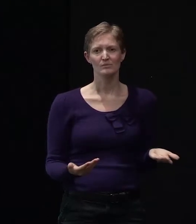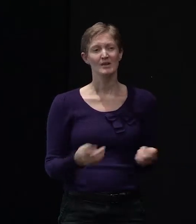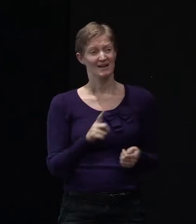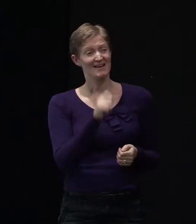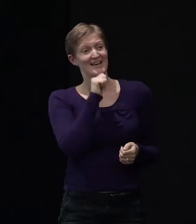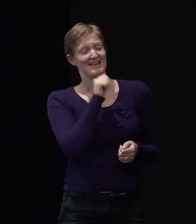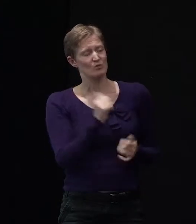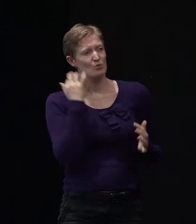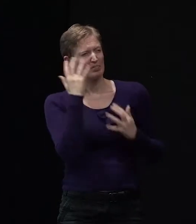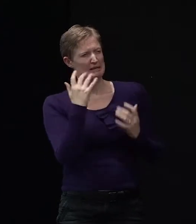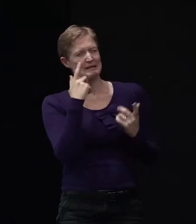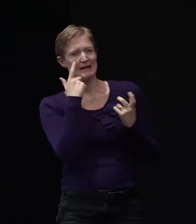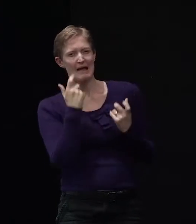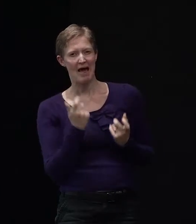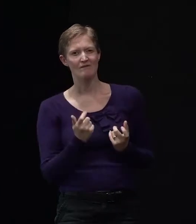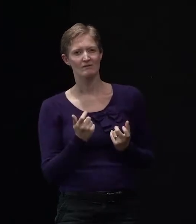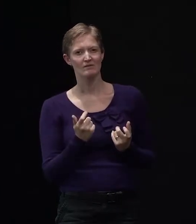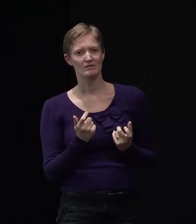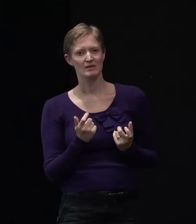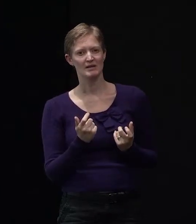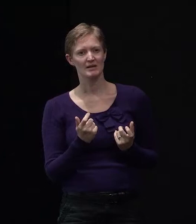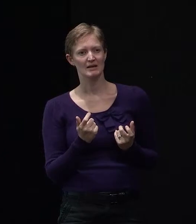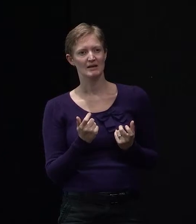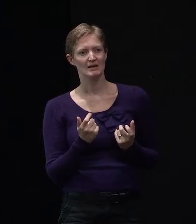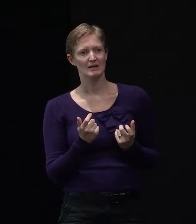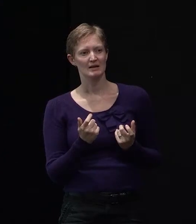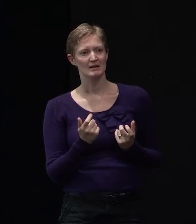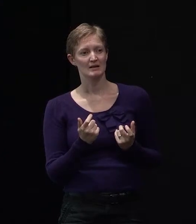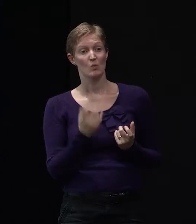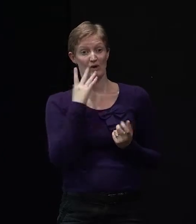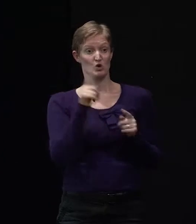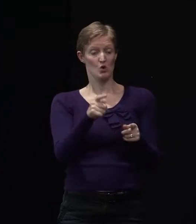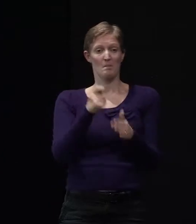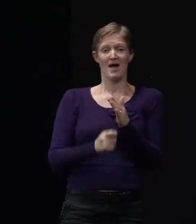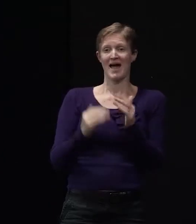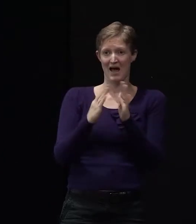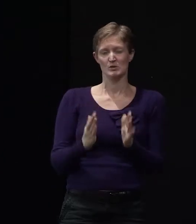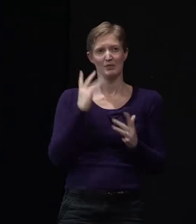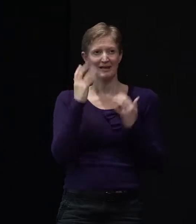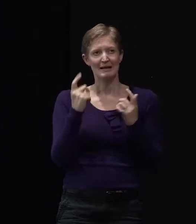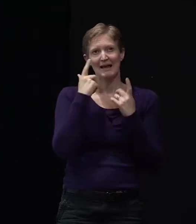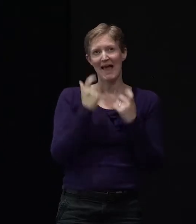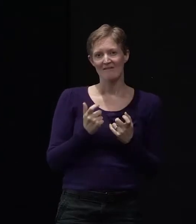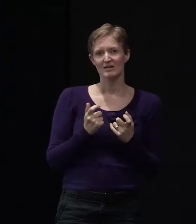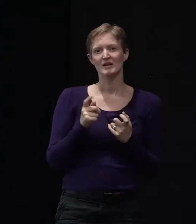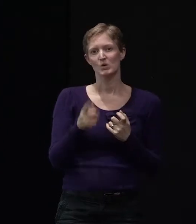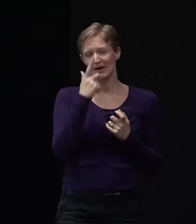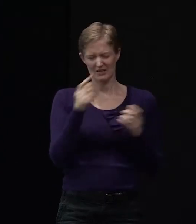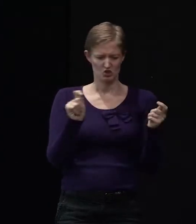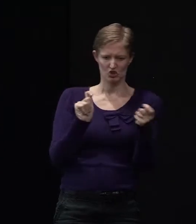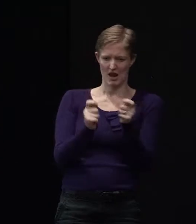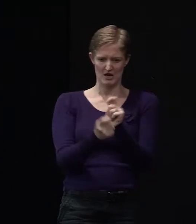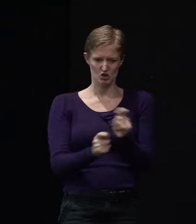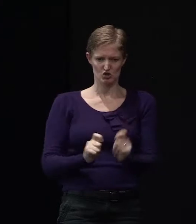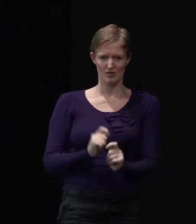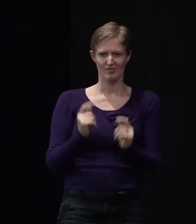bit of thought and a little bit of consideration by you as a house purchaser, you can actually get a lot of those things put the right way around